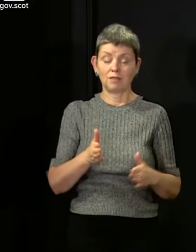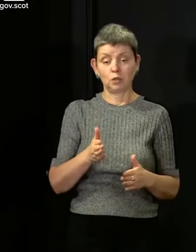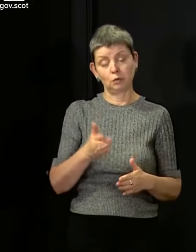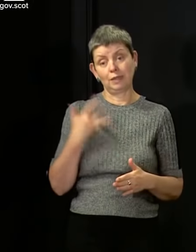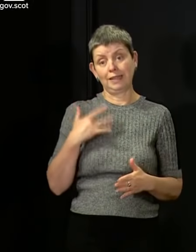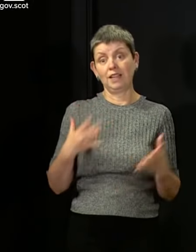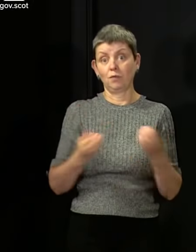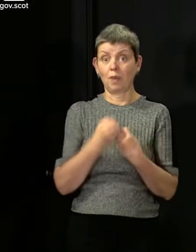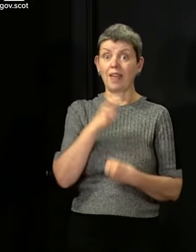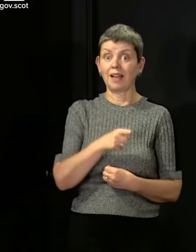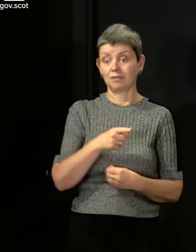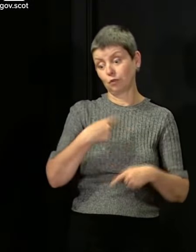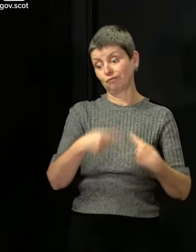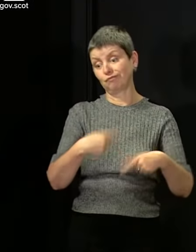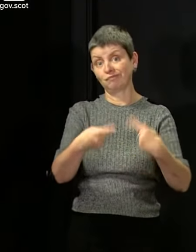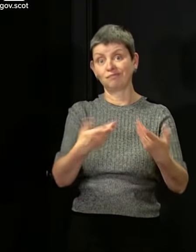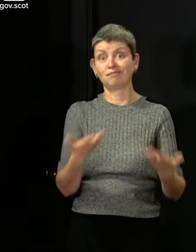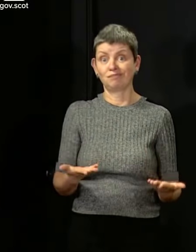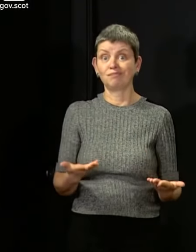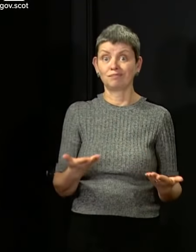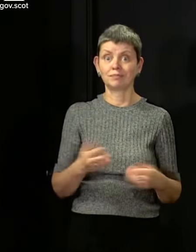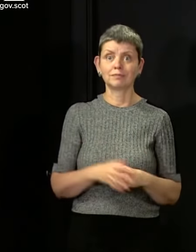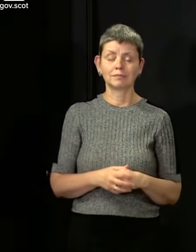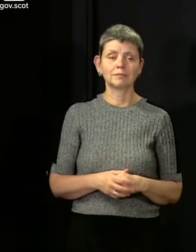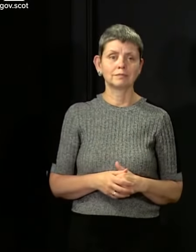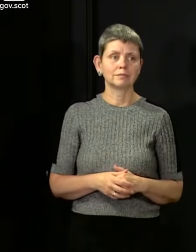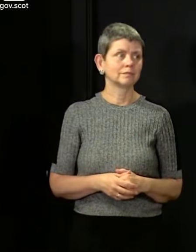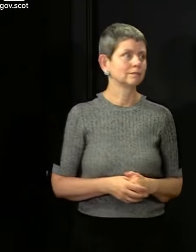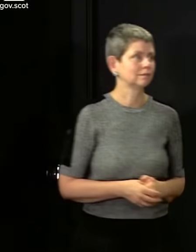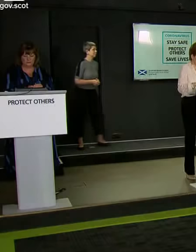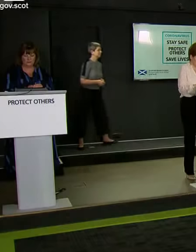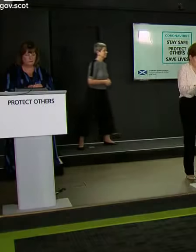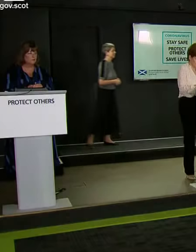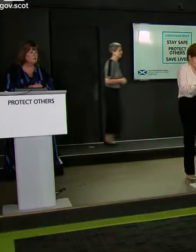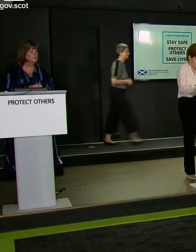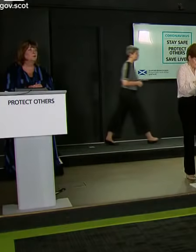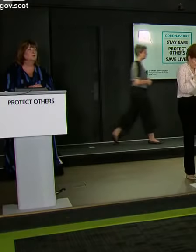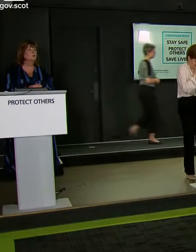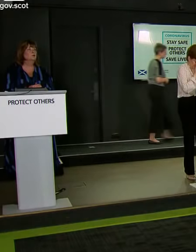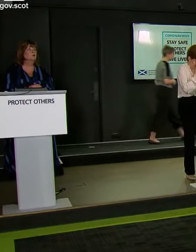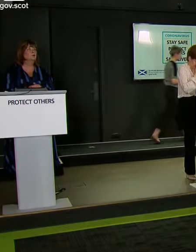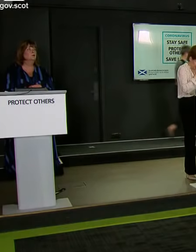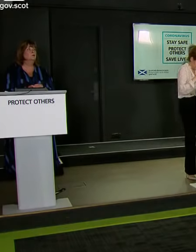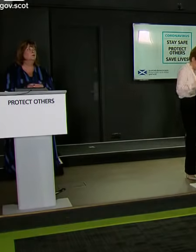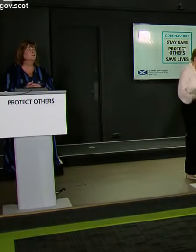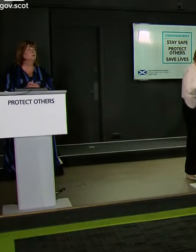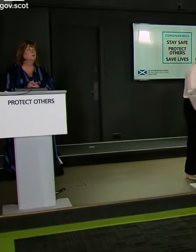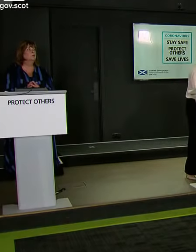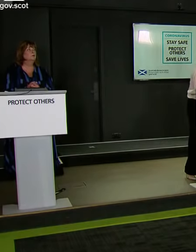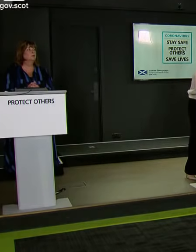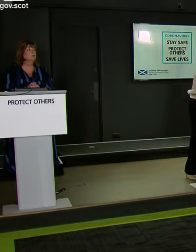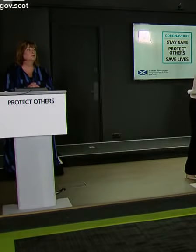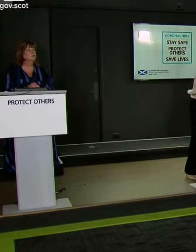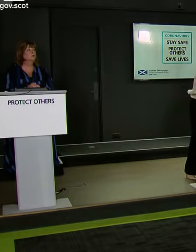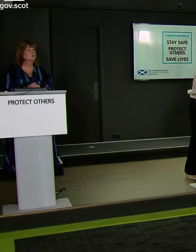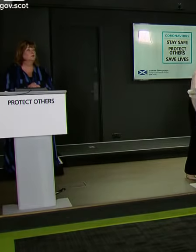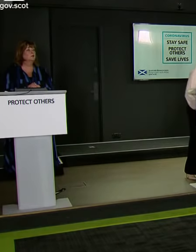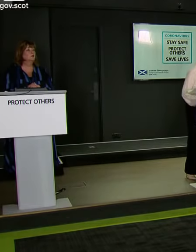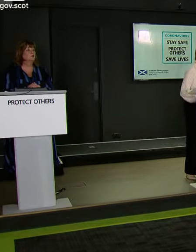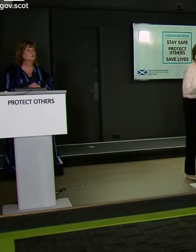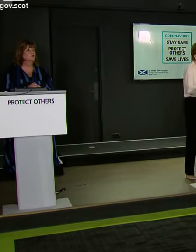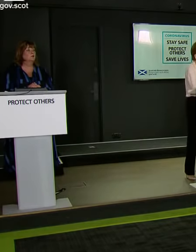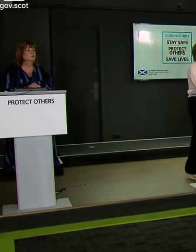time. So get comfortable with it is basically what I'm encouraging people to do. Jason. Two things. Yes,